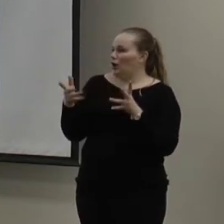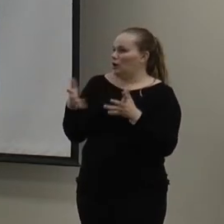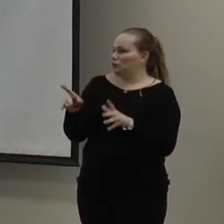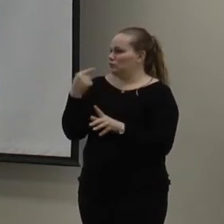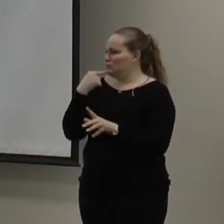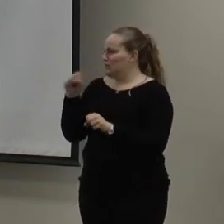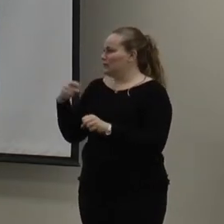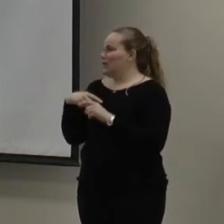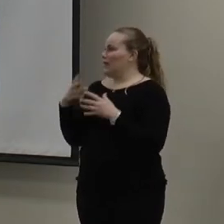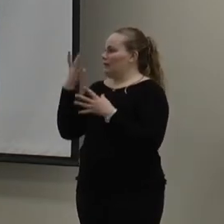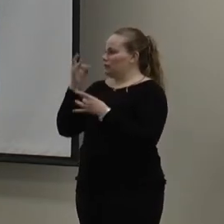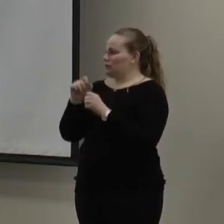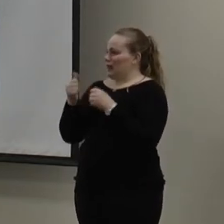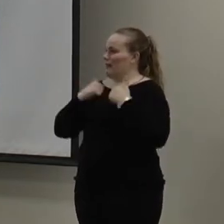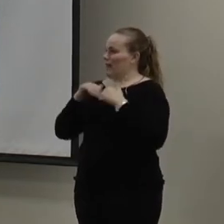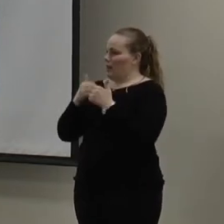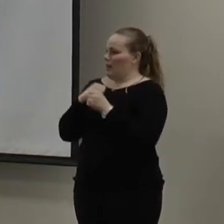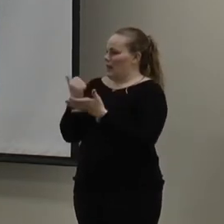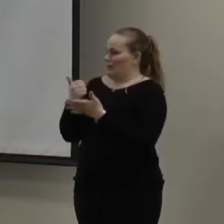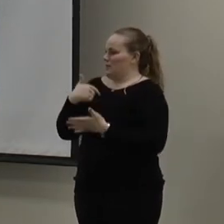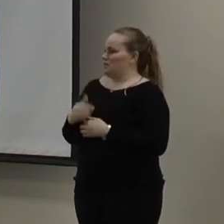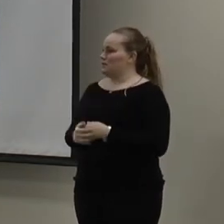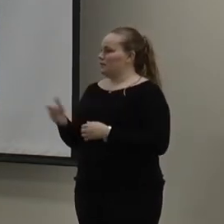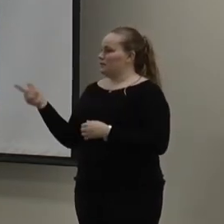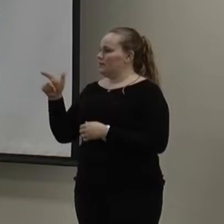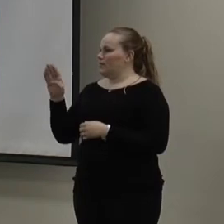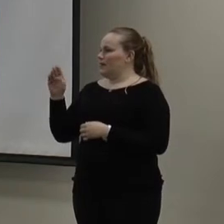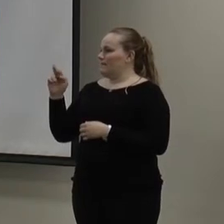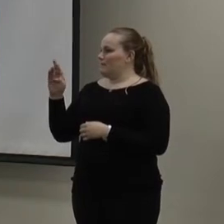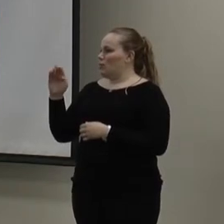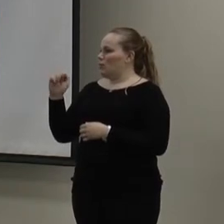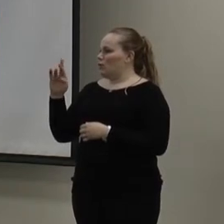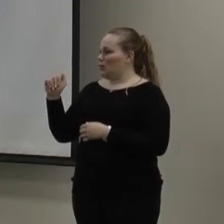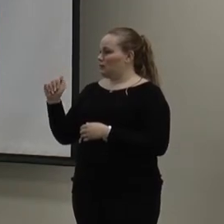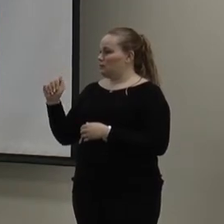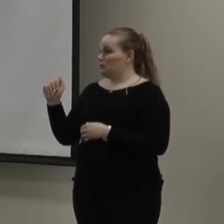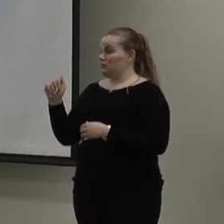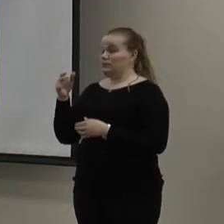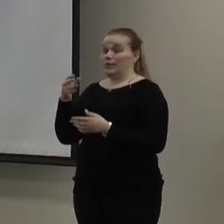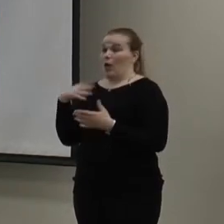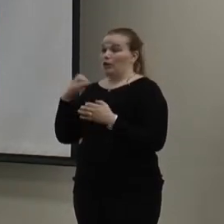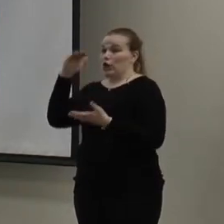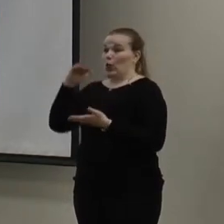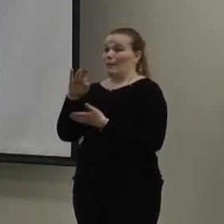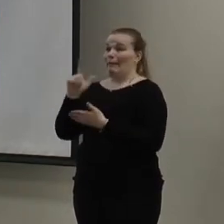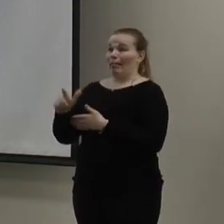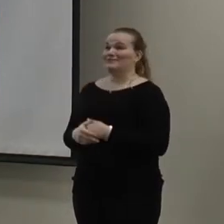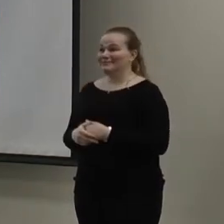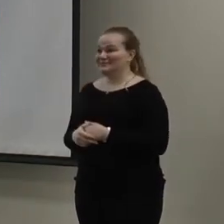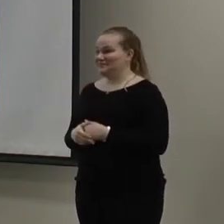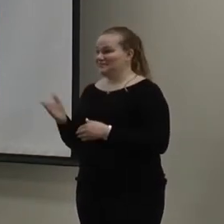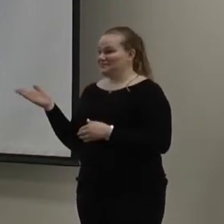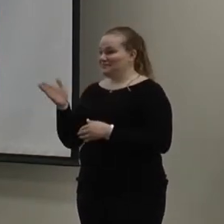I'm interested in the backpack and how they can help? Okay. Great. My name is Paul Ronald, and I'm rolling my bills. Okay. Definitely. Definitely.